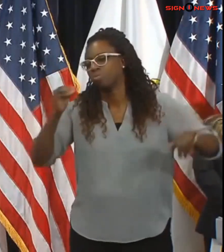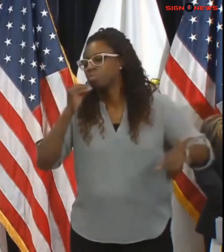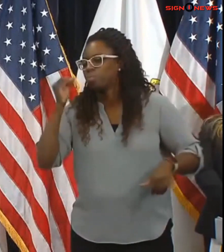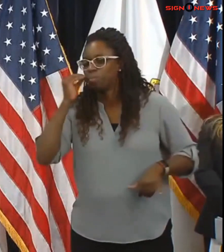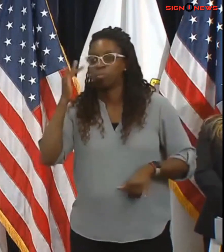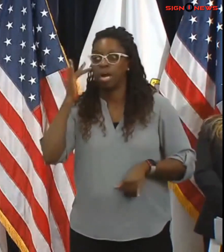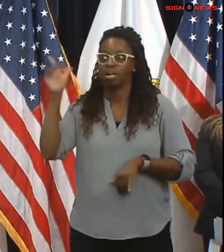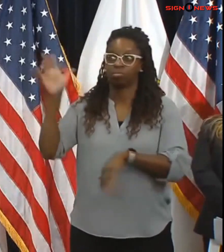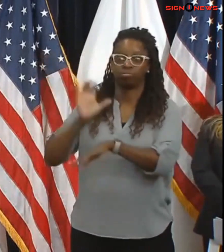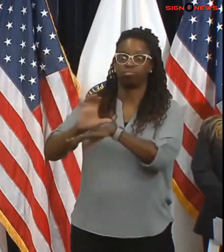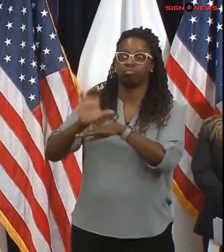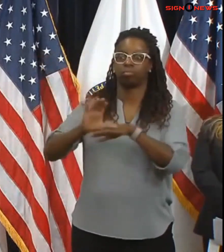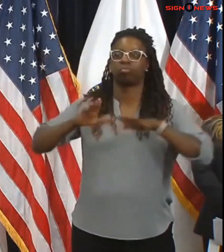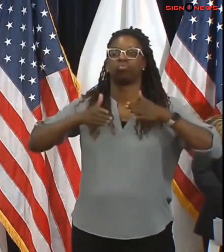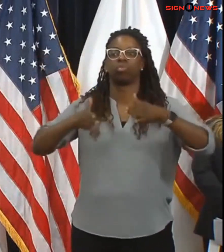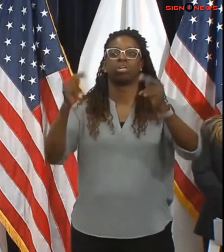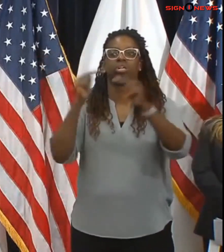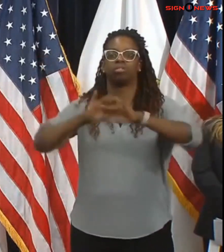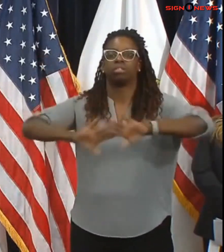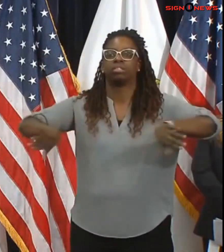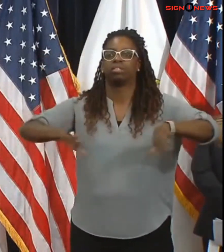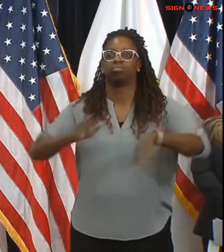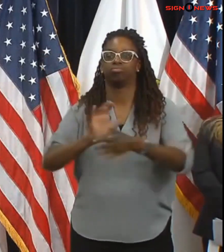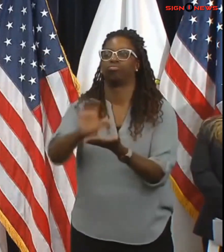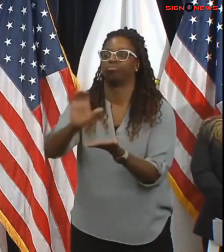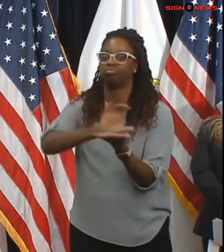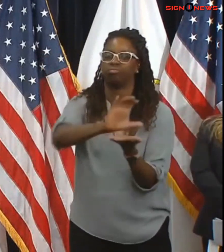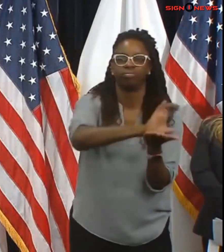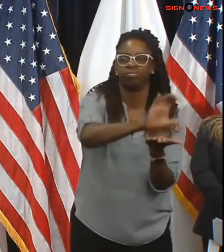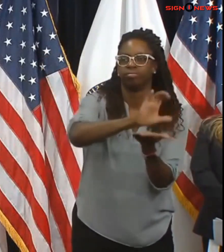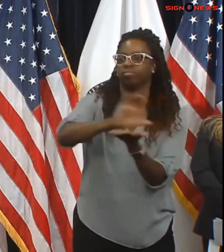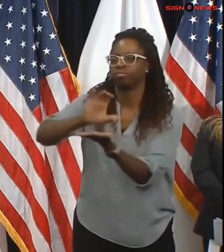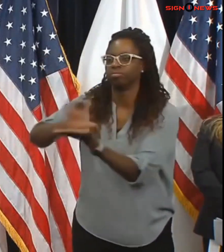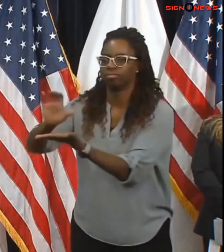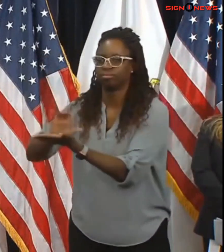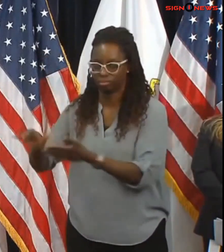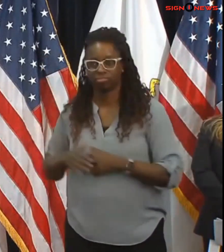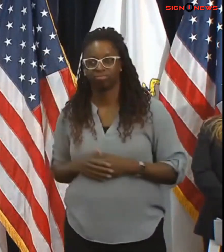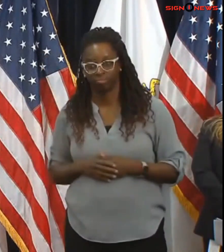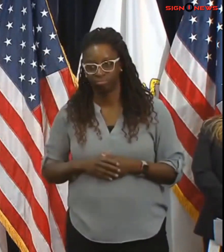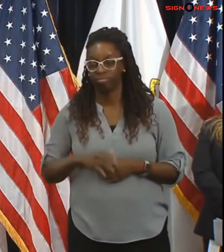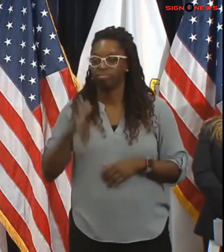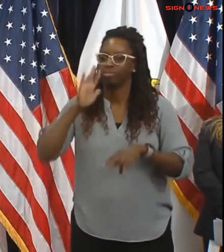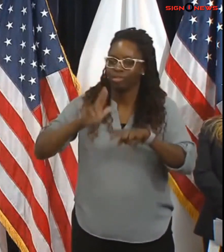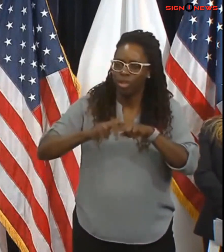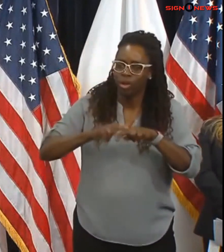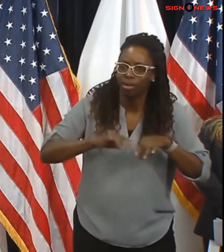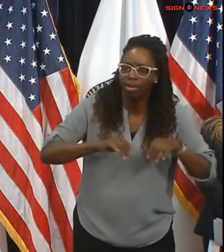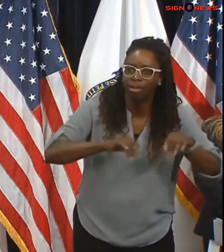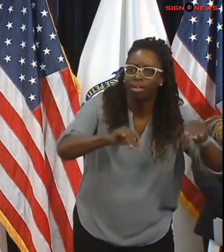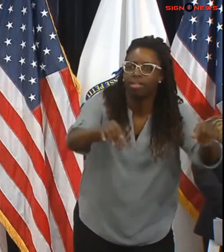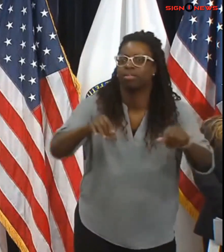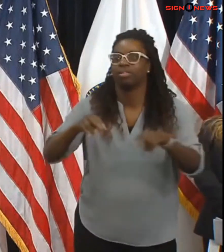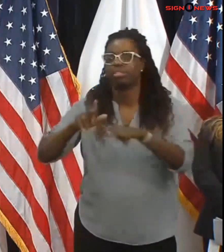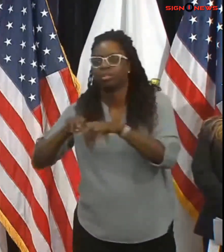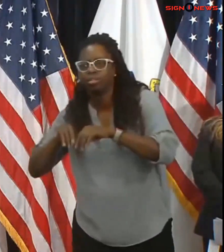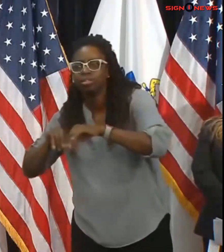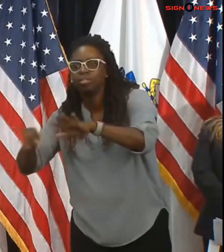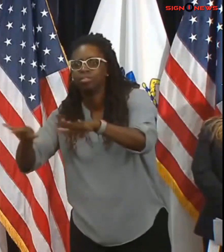have the room that they need to do their work because between 2 and 4 inches an hour for 4 or 5